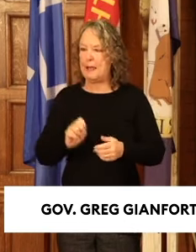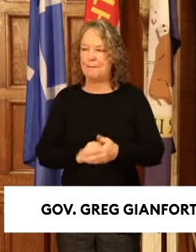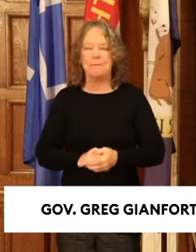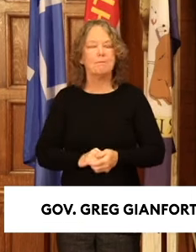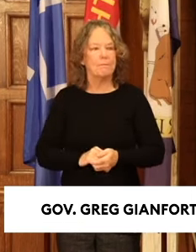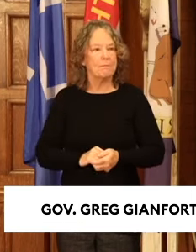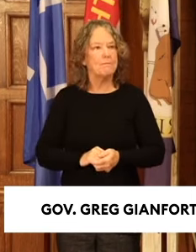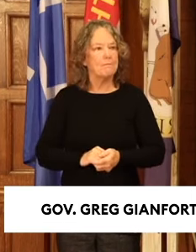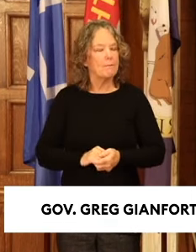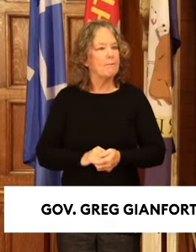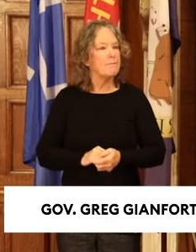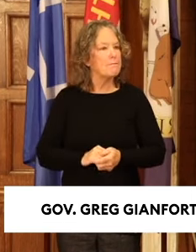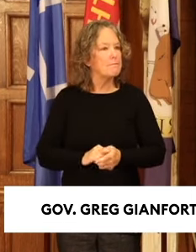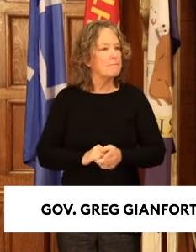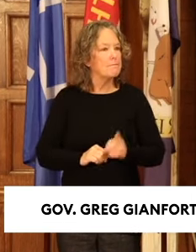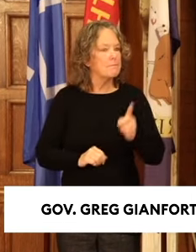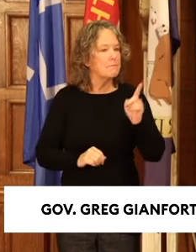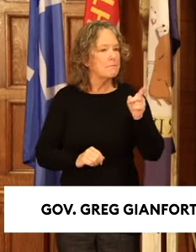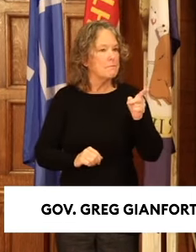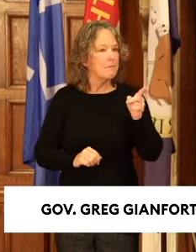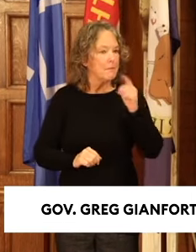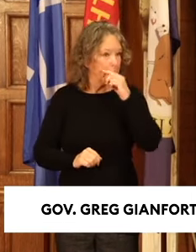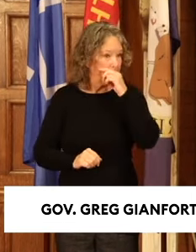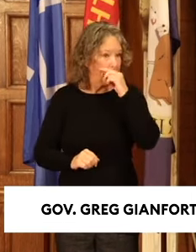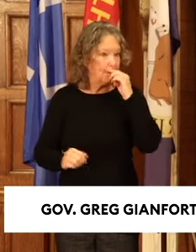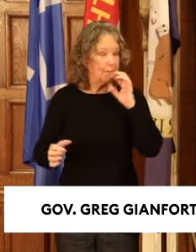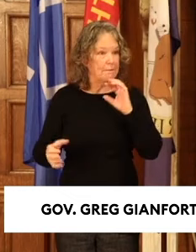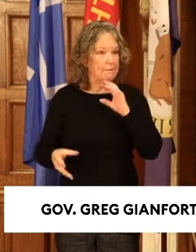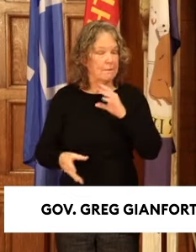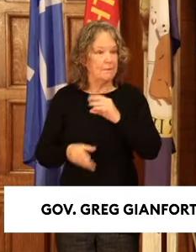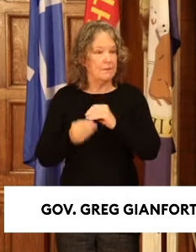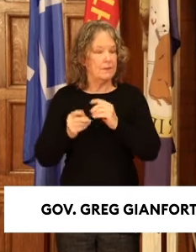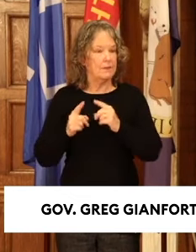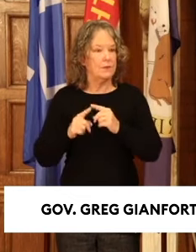Yeah, one more, Shaylee. Yes, thank you. I just have a follow-up on provider rates.